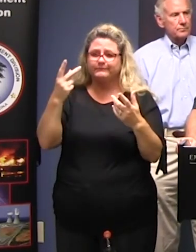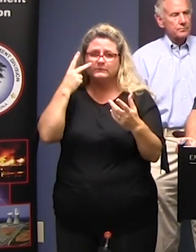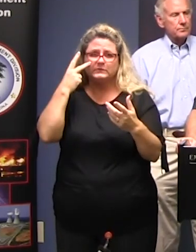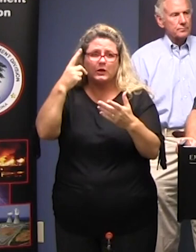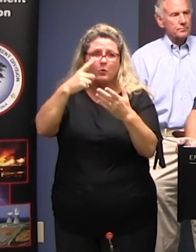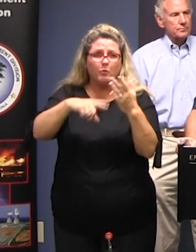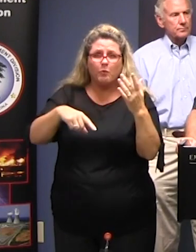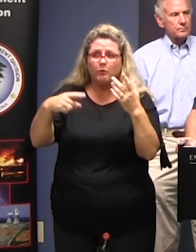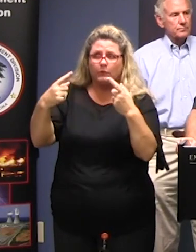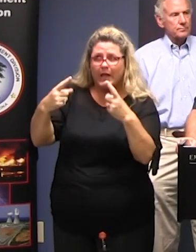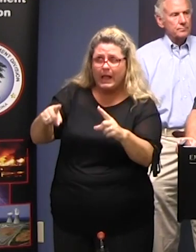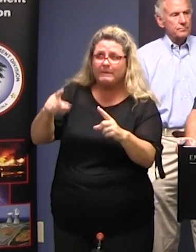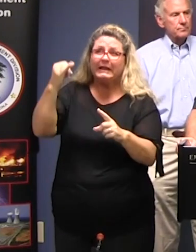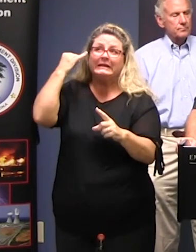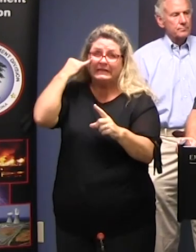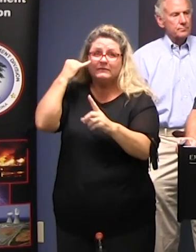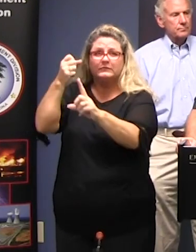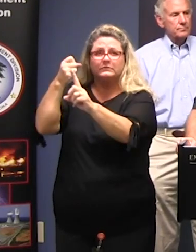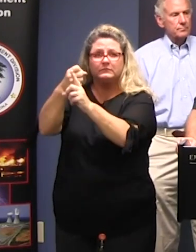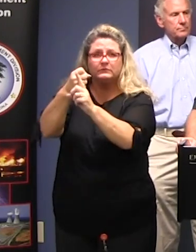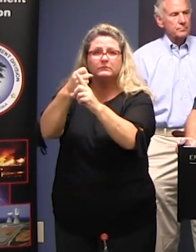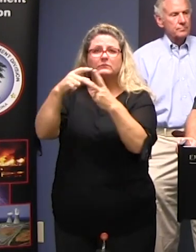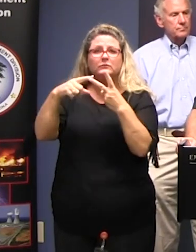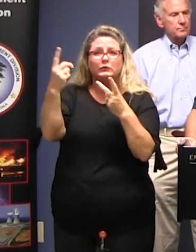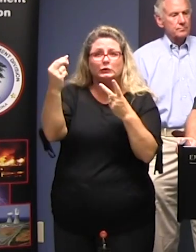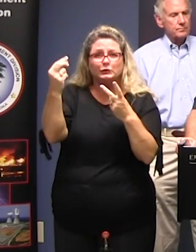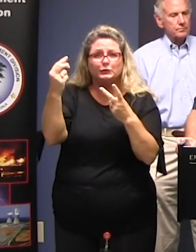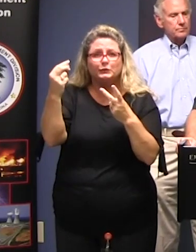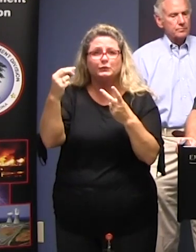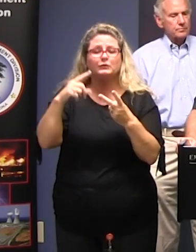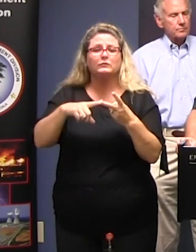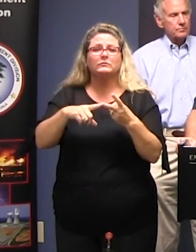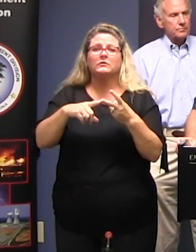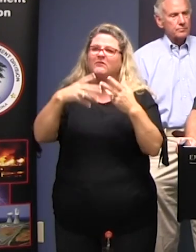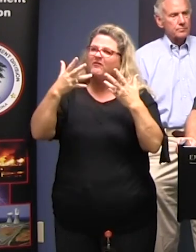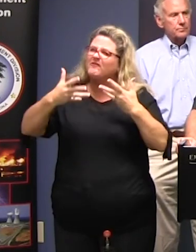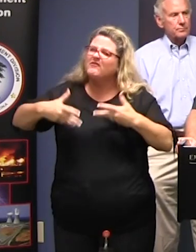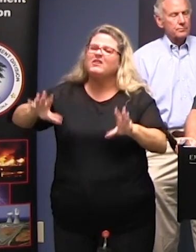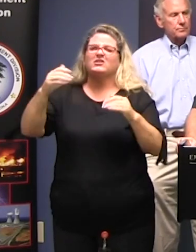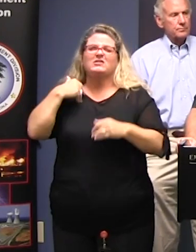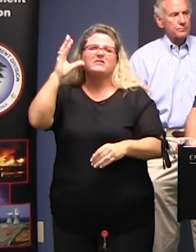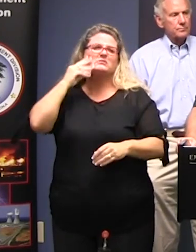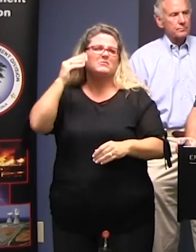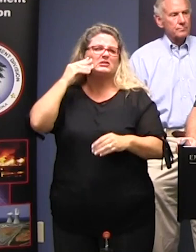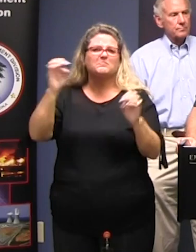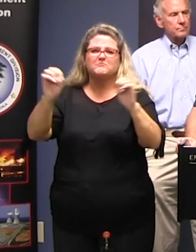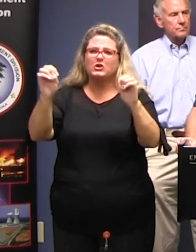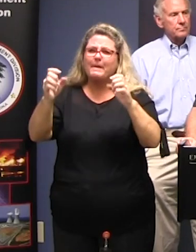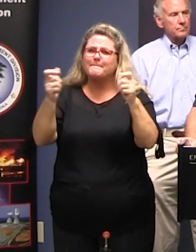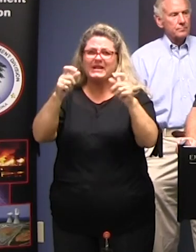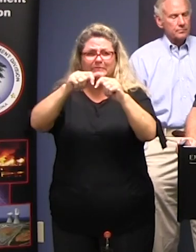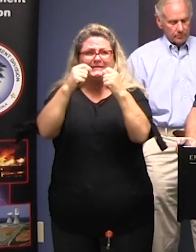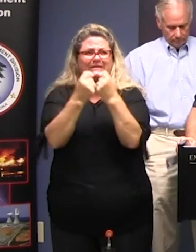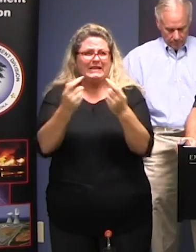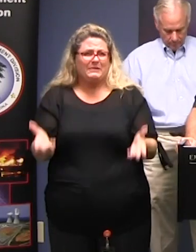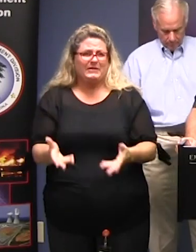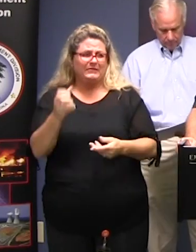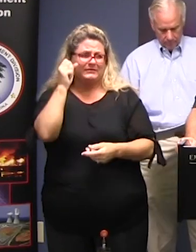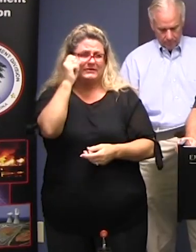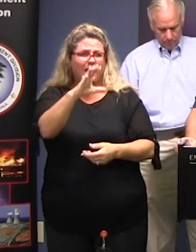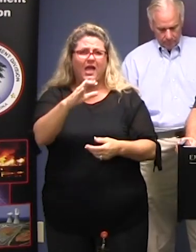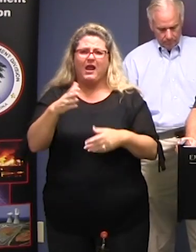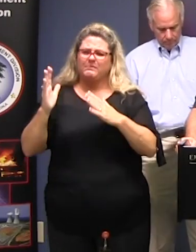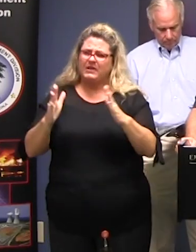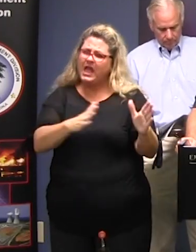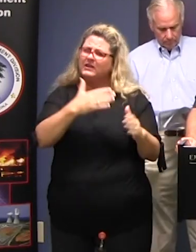hurricane coming here and seeing what we might have to do we've got an experienced emergency management team here in South Carolina we've got good